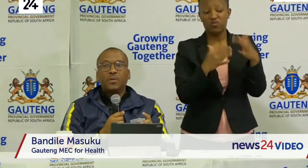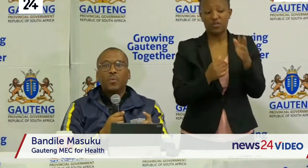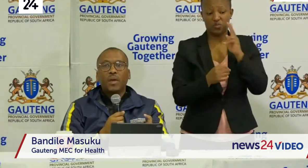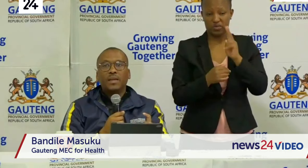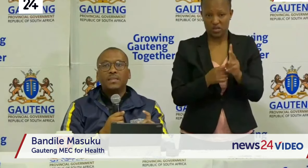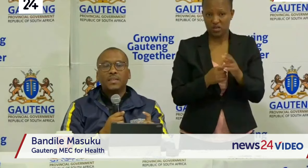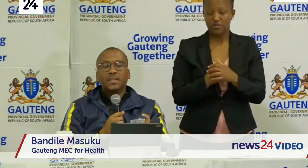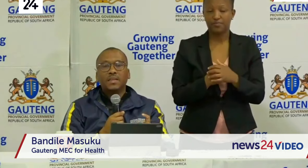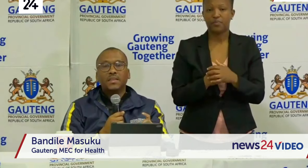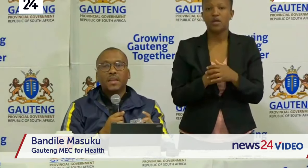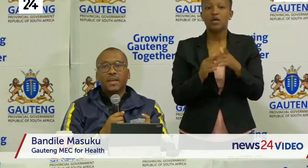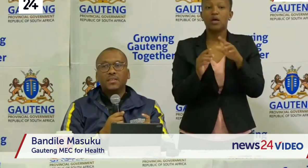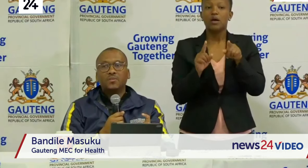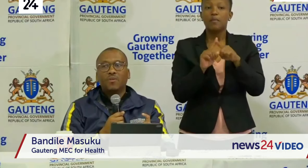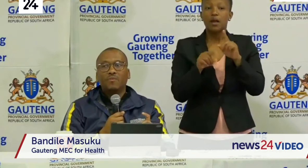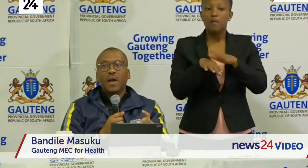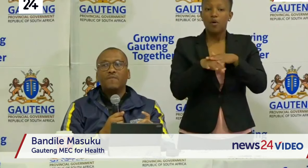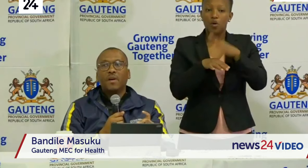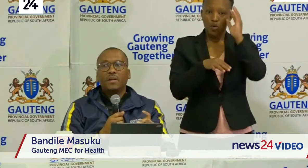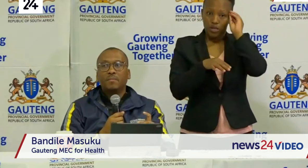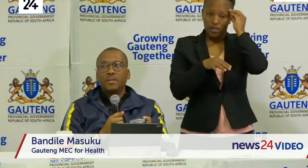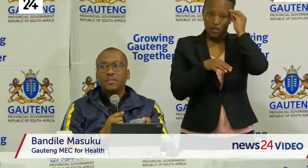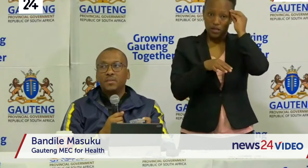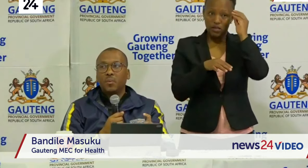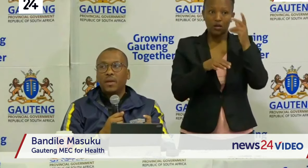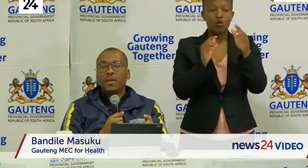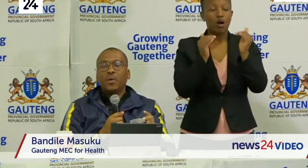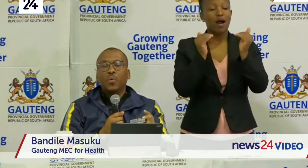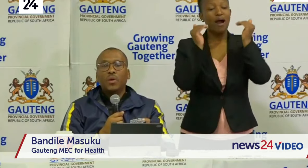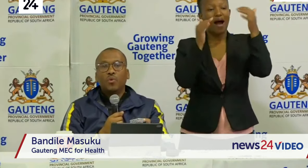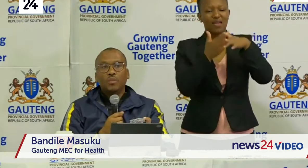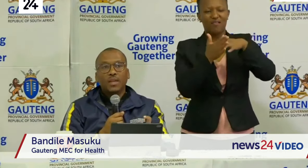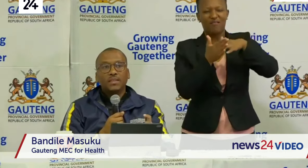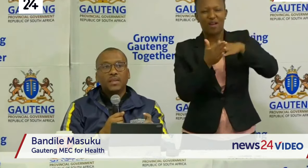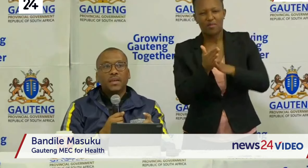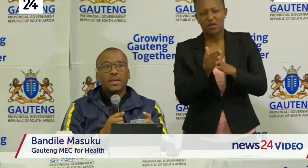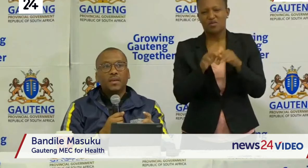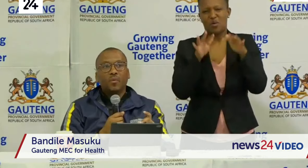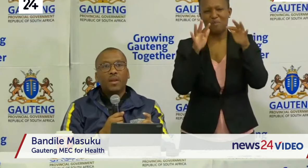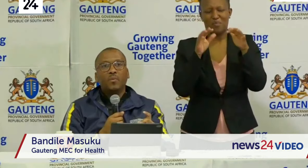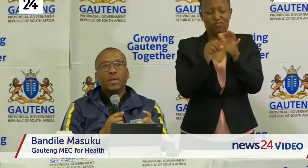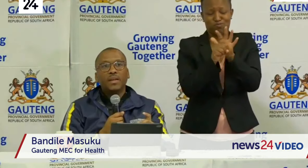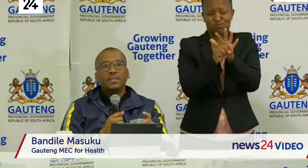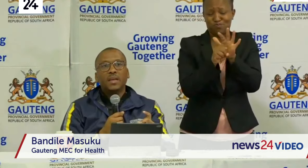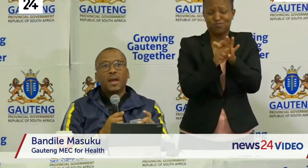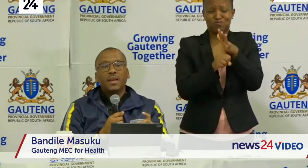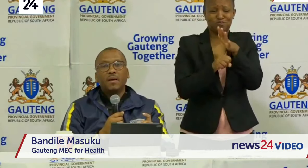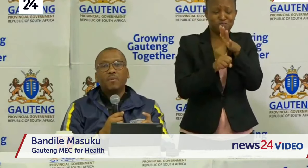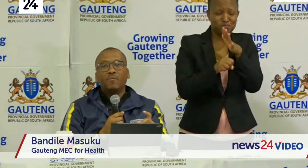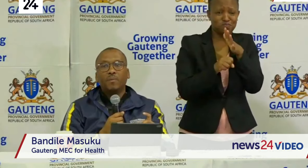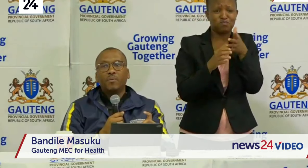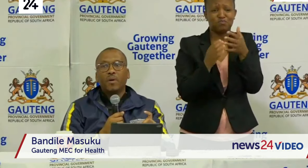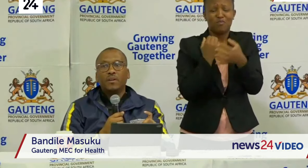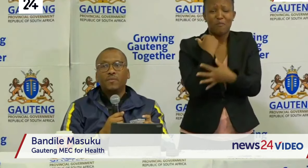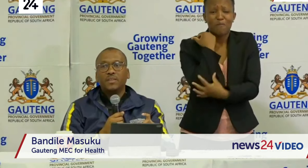And particularly we are interested in areas of high vulnerability where we know that when we get a high